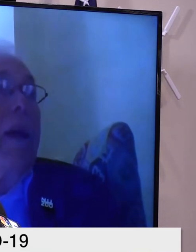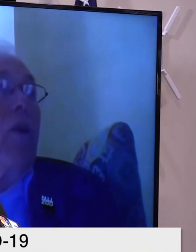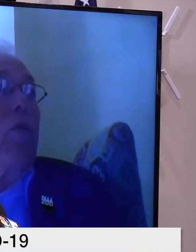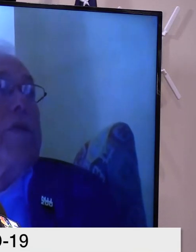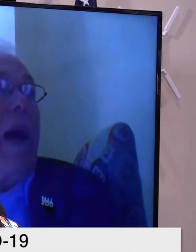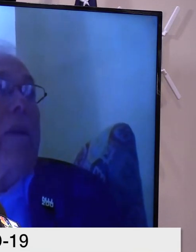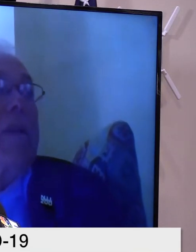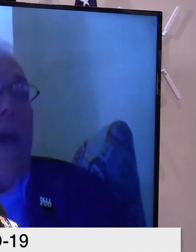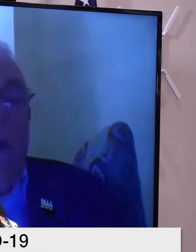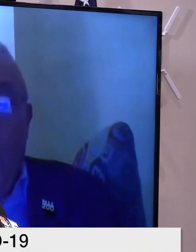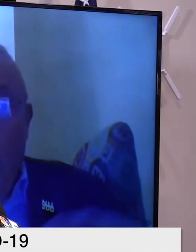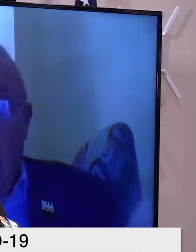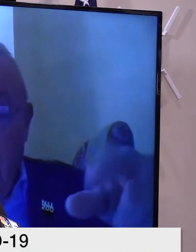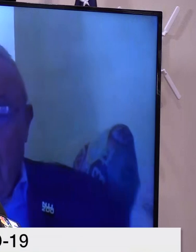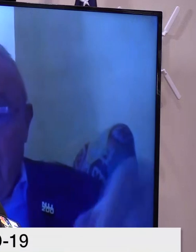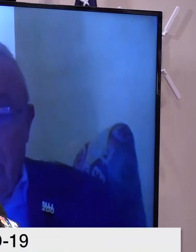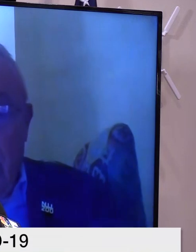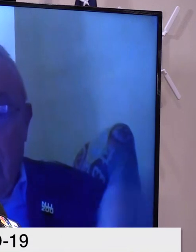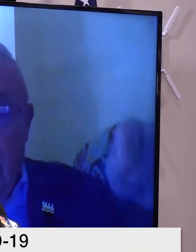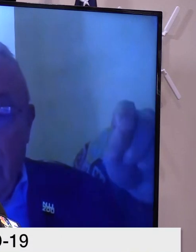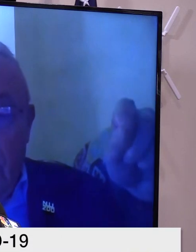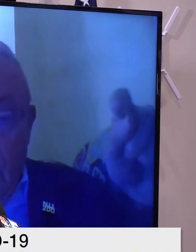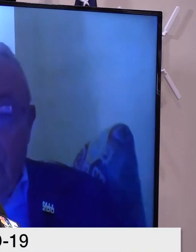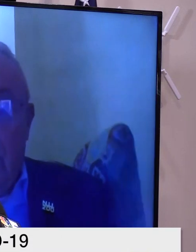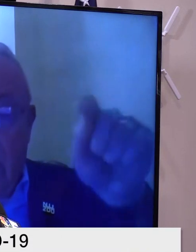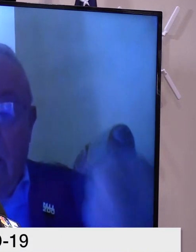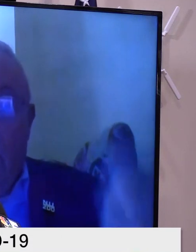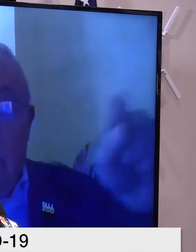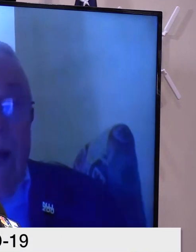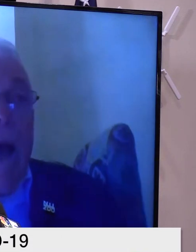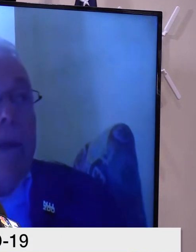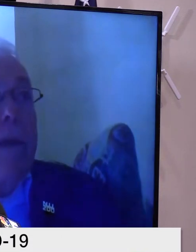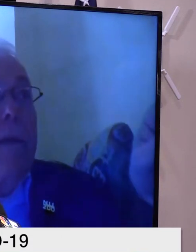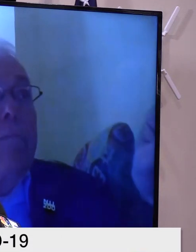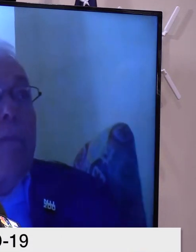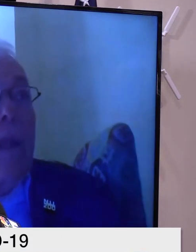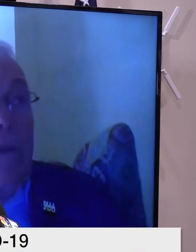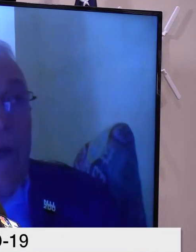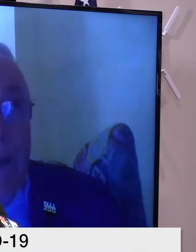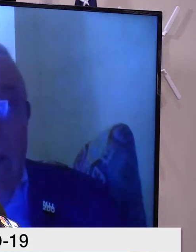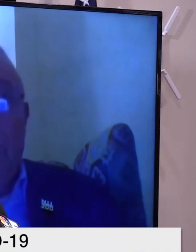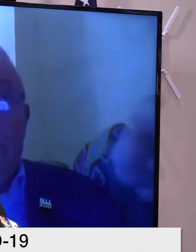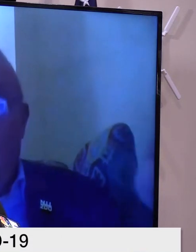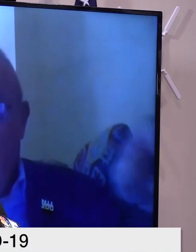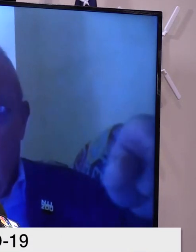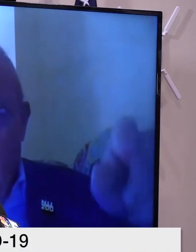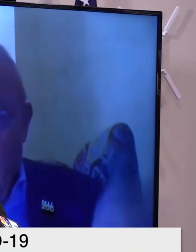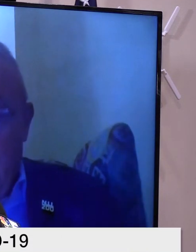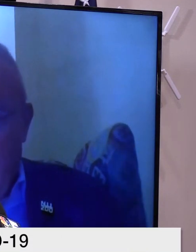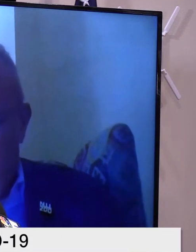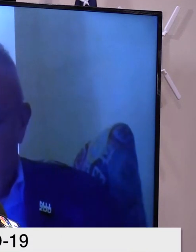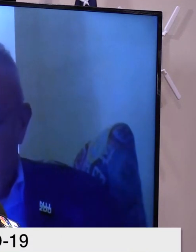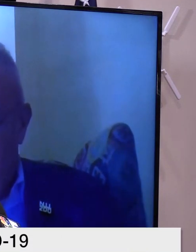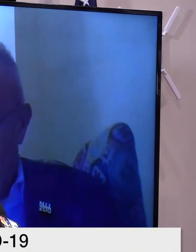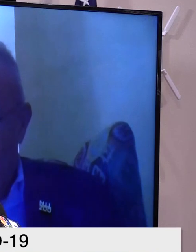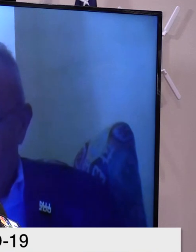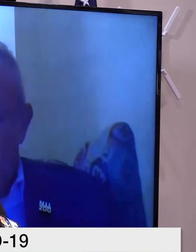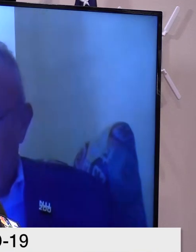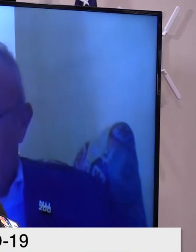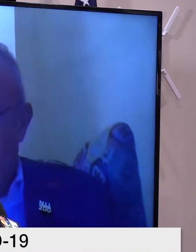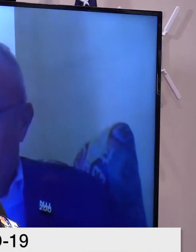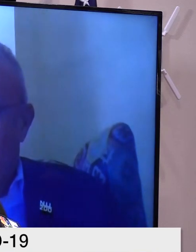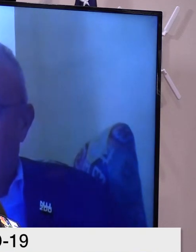who was out in the town walking around visiting students that were not living on campus, but we're living off campus,